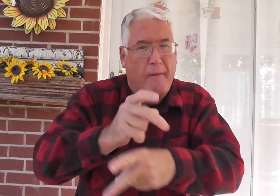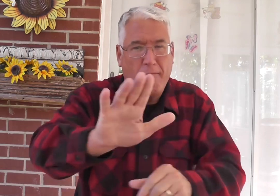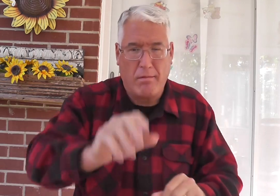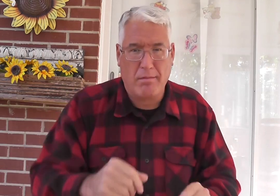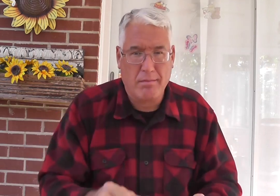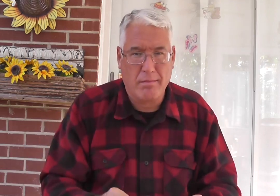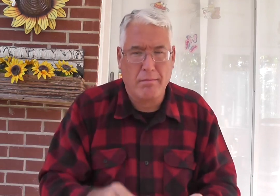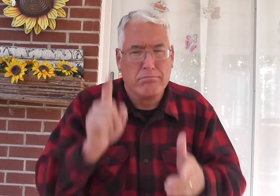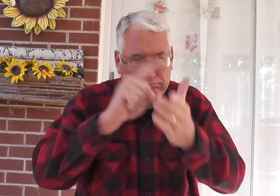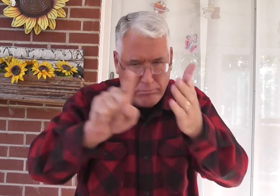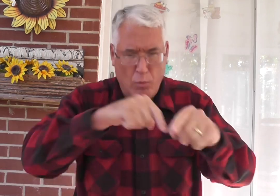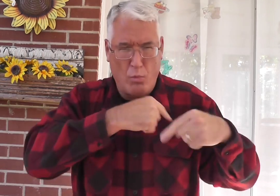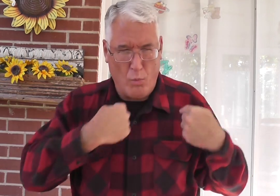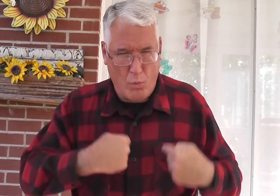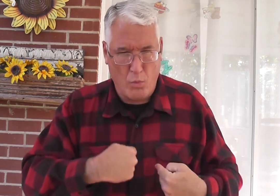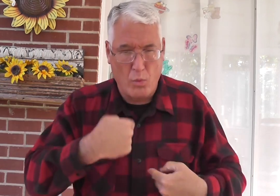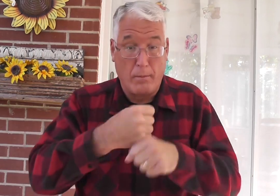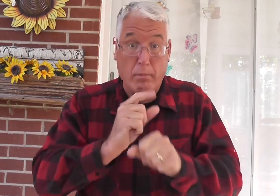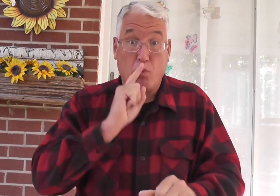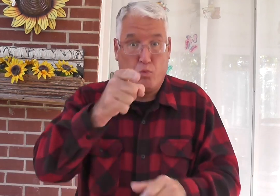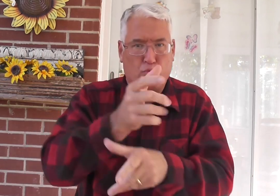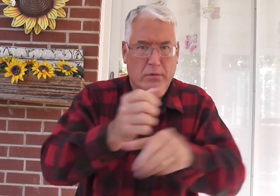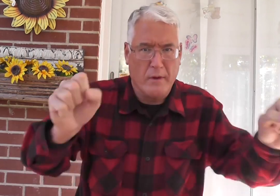have wrath against you. Be careful. Check your heart.